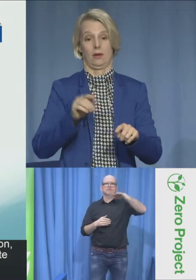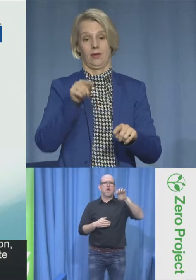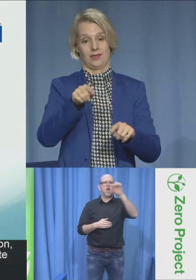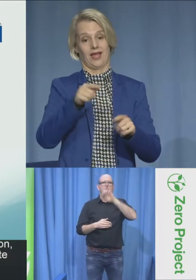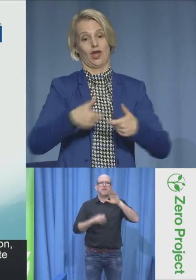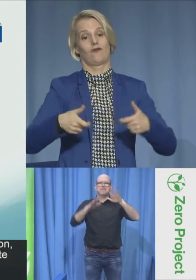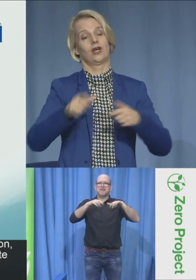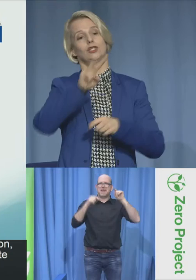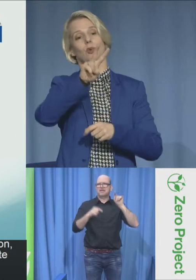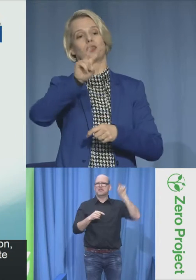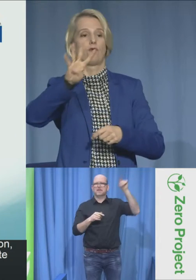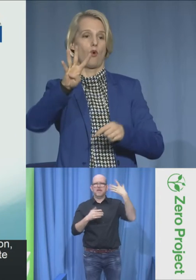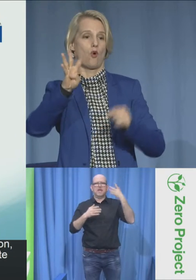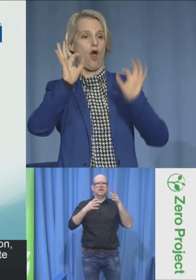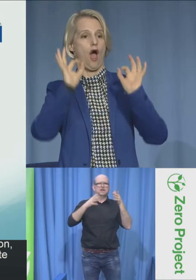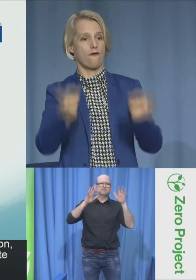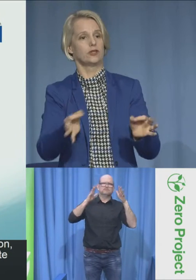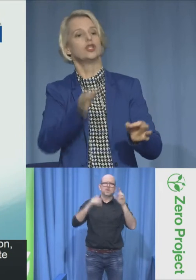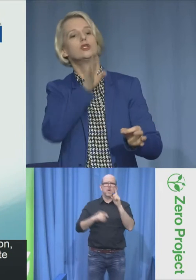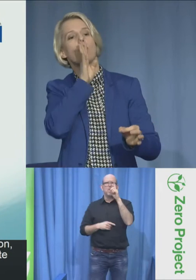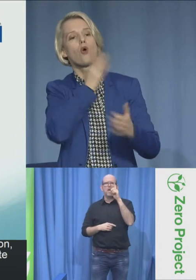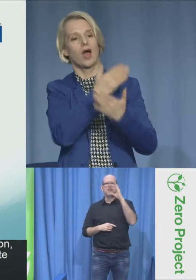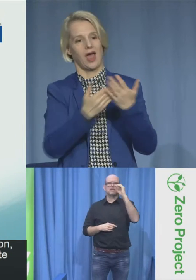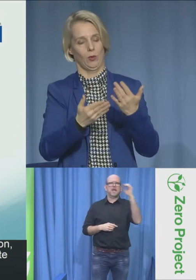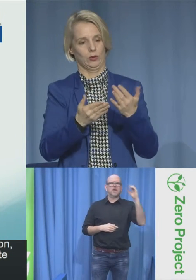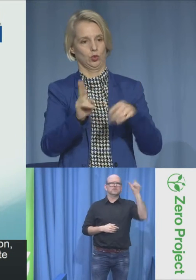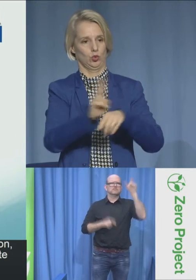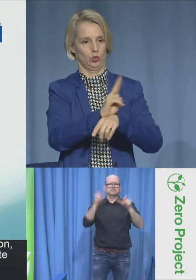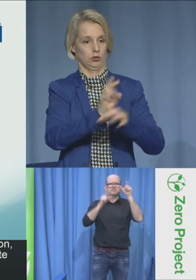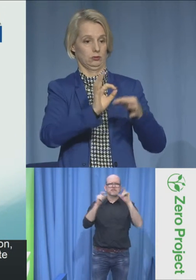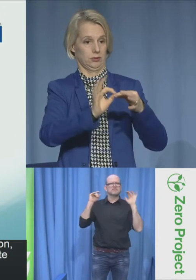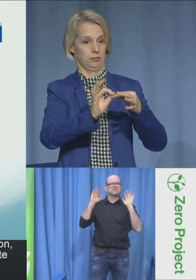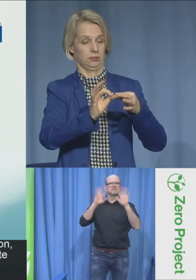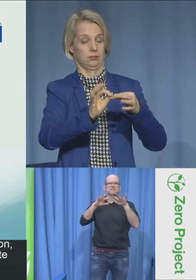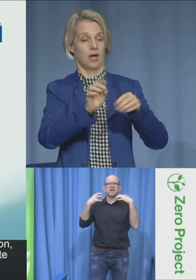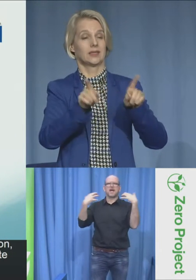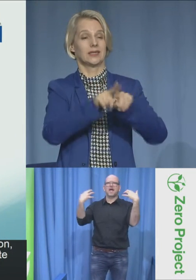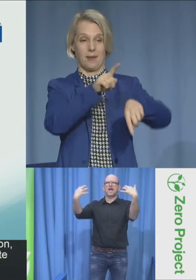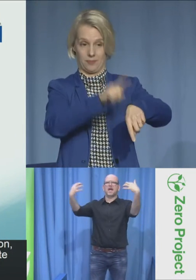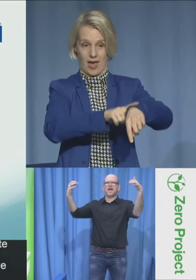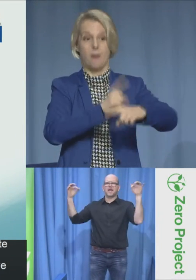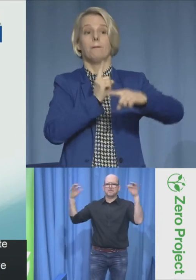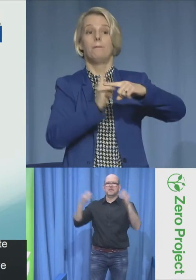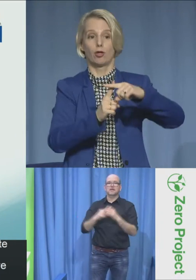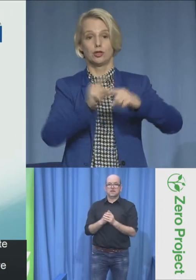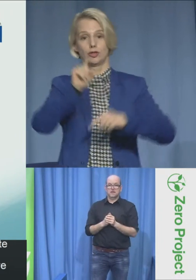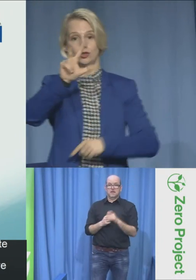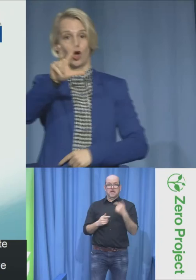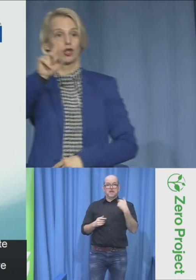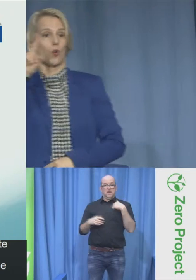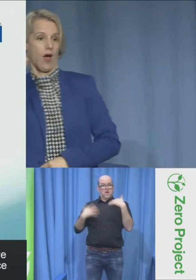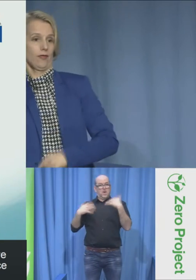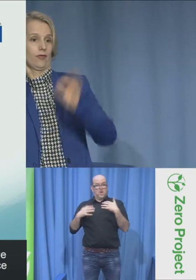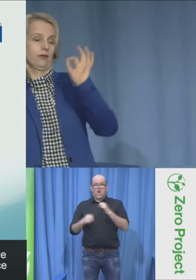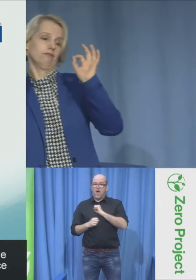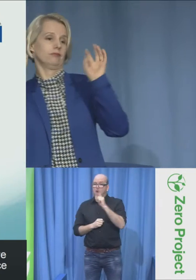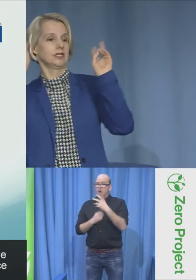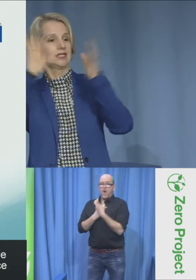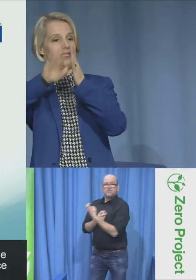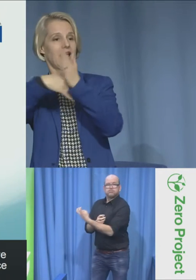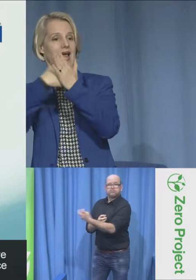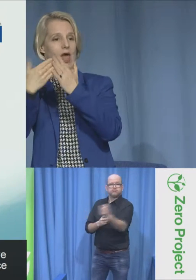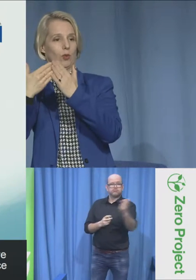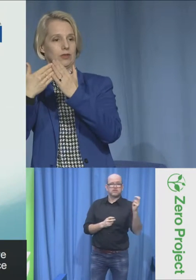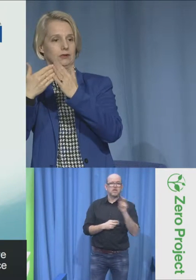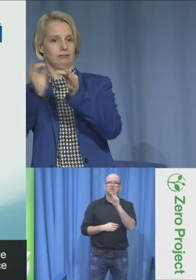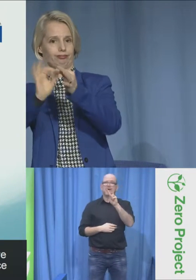participants from all over Europe. That conference had all 24 spoken languages